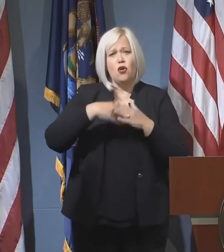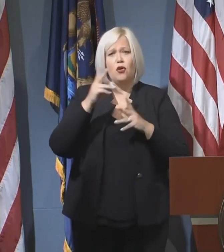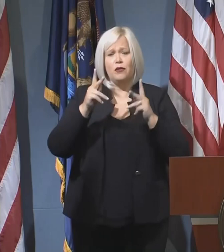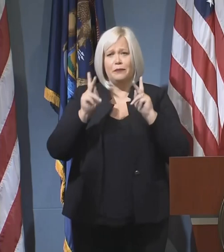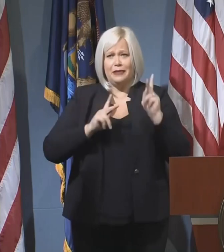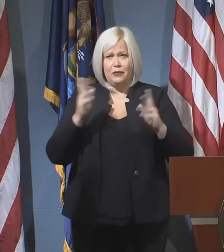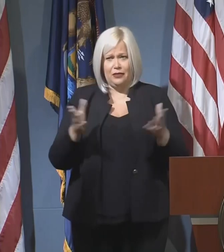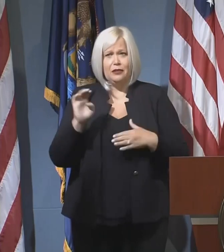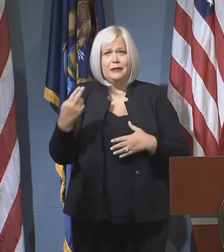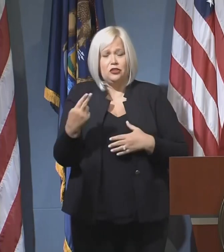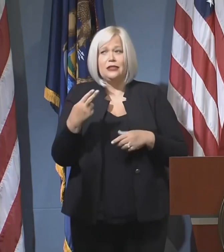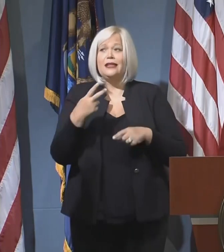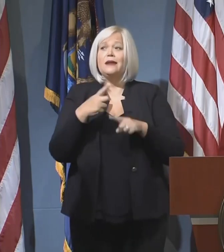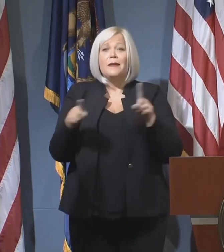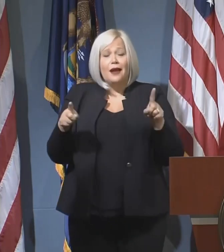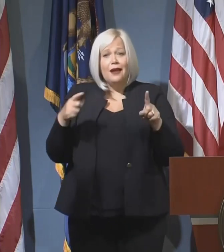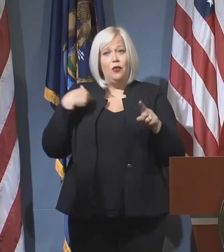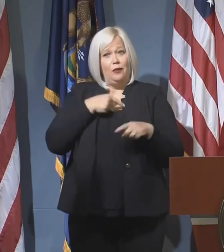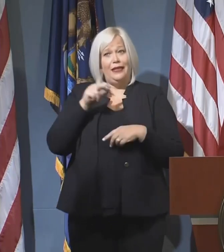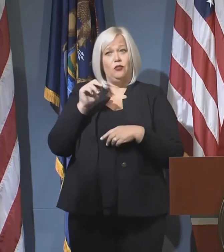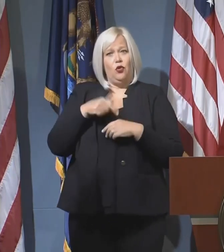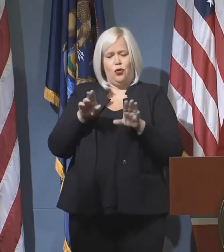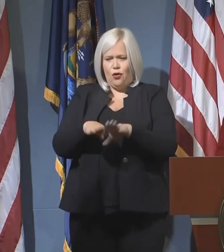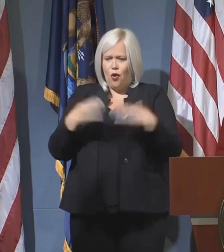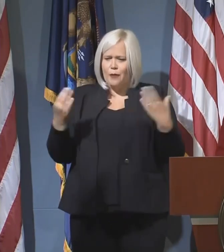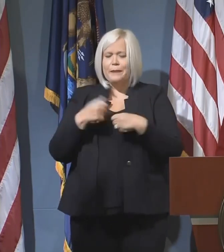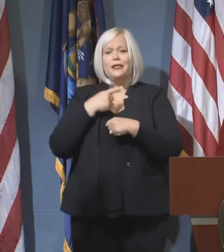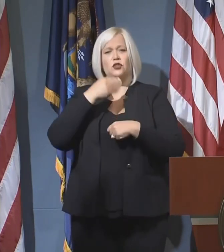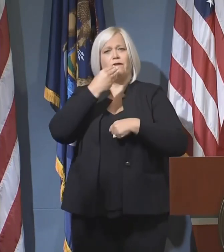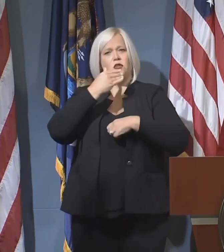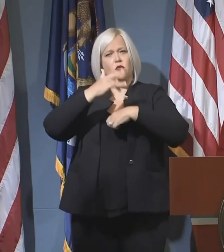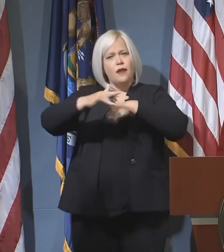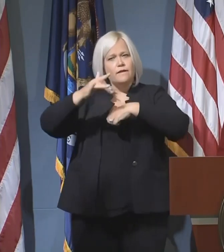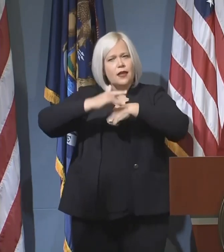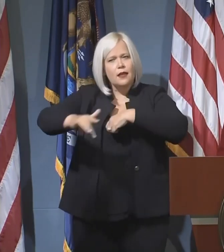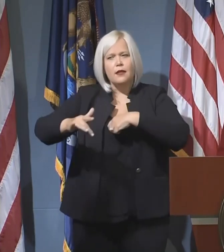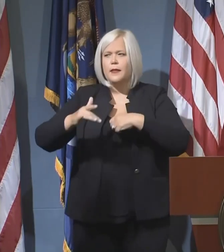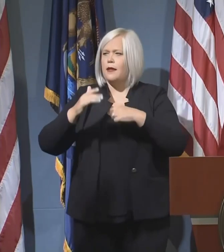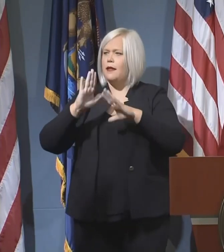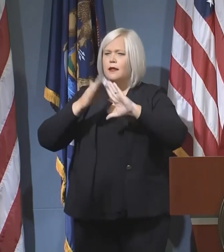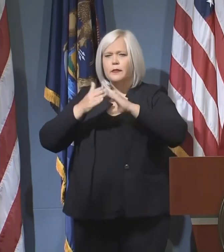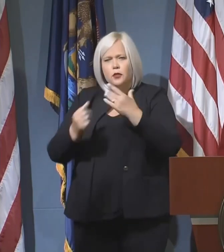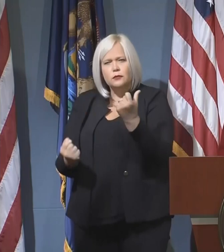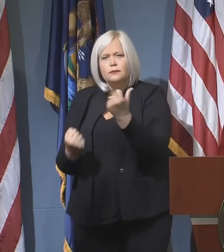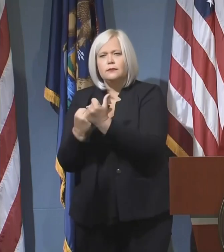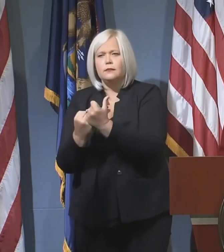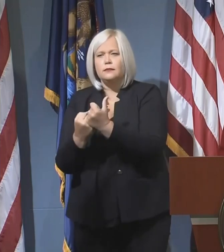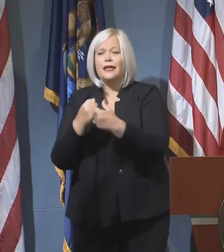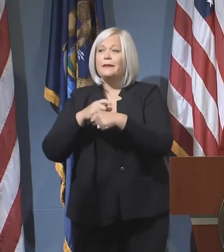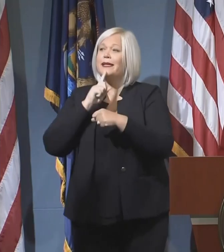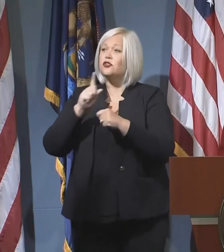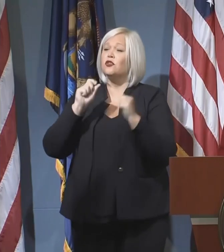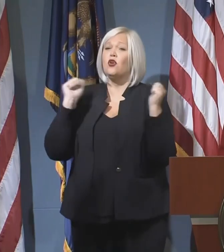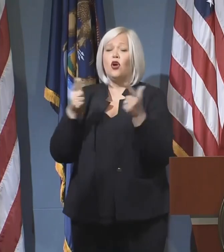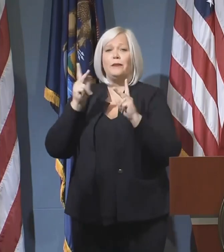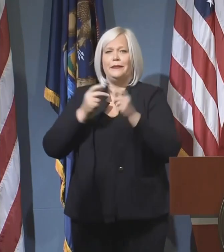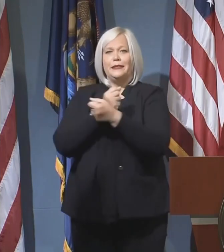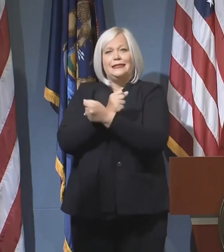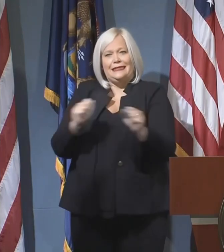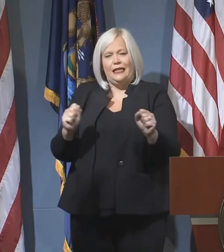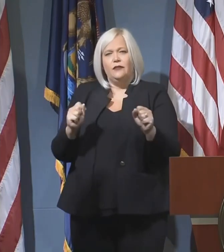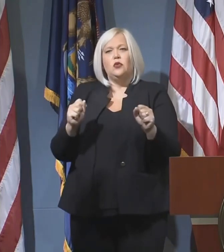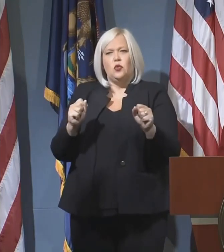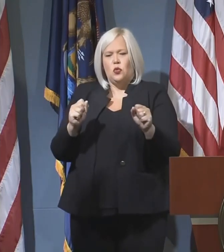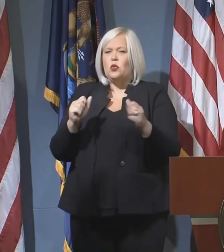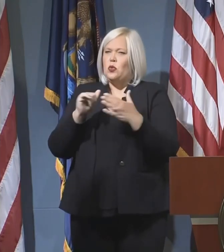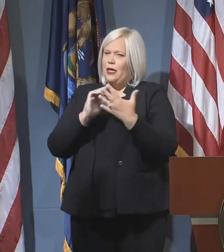again, keeping our doors open each day to feed our customers and our communities, while keeping each and every person safe,